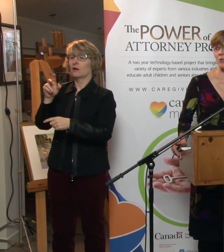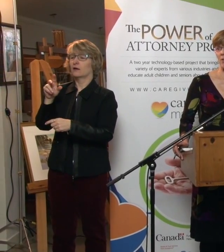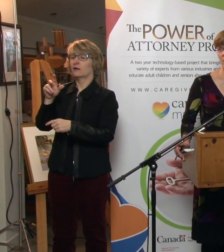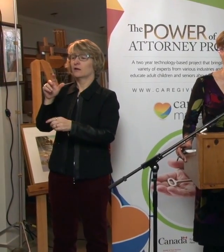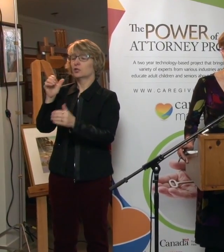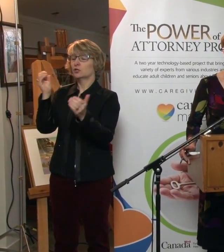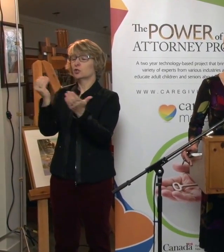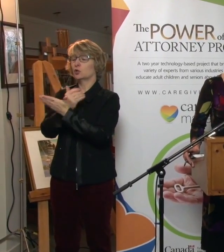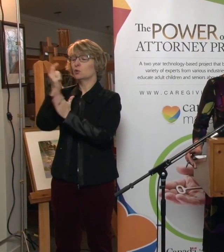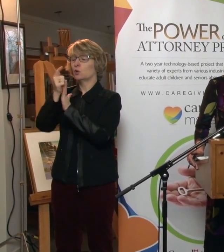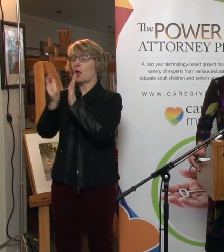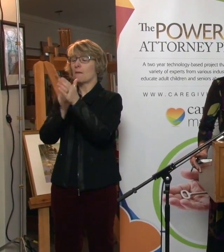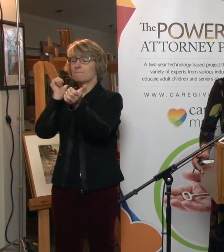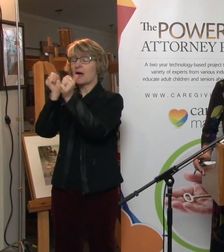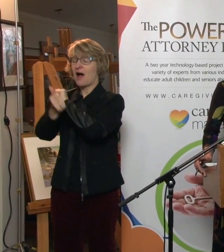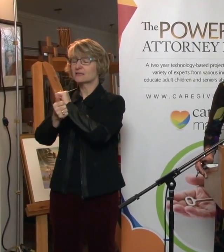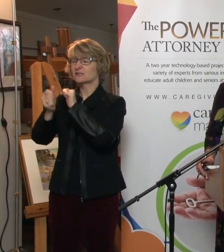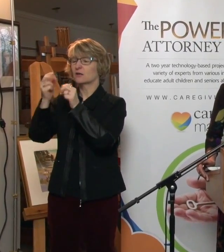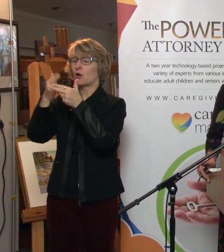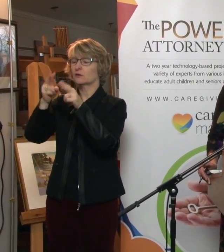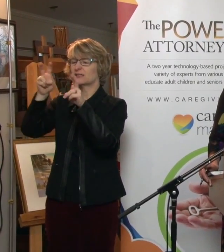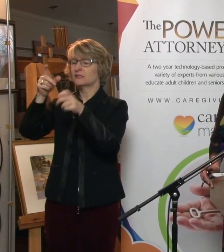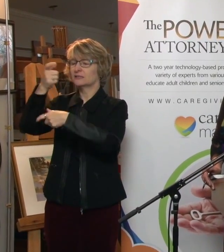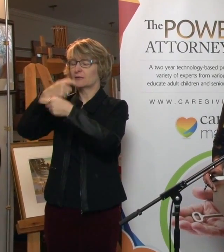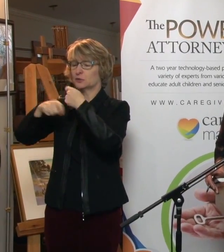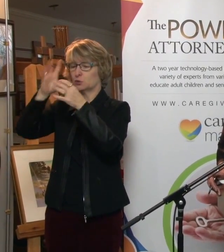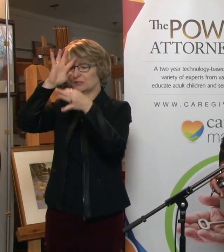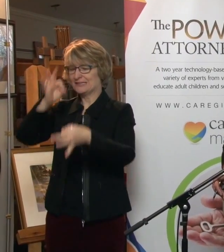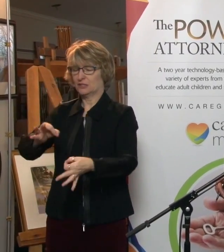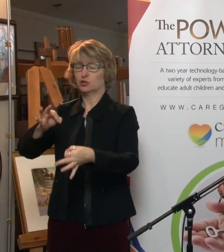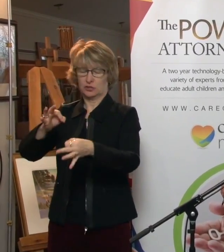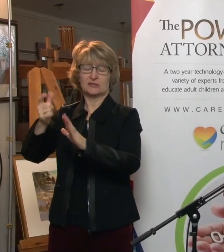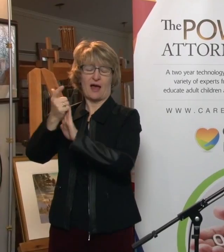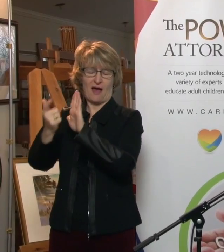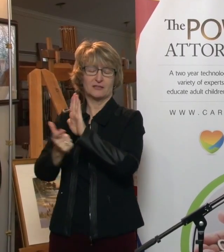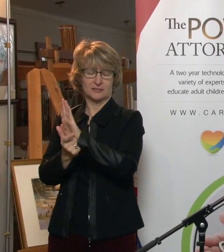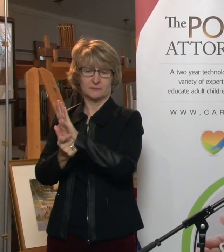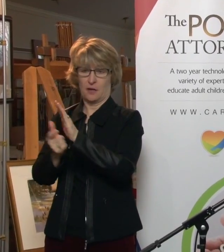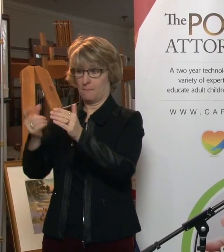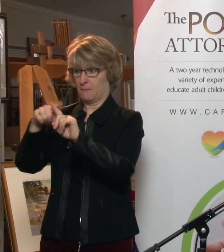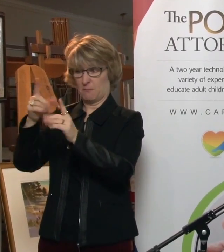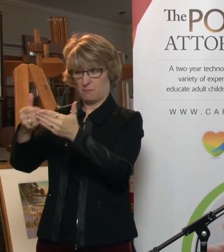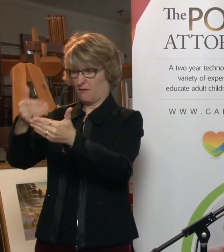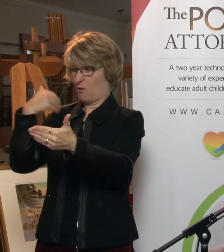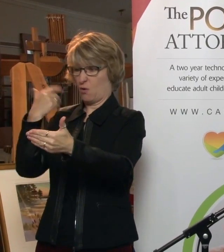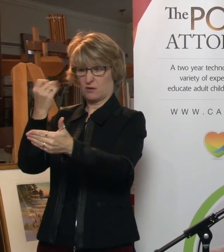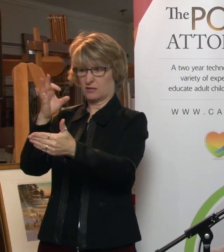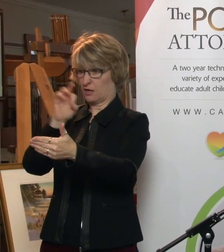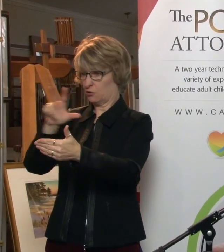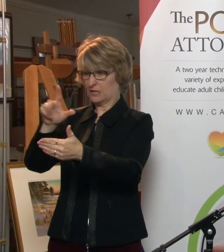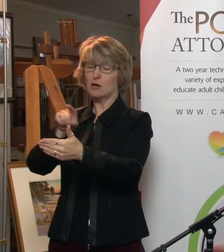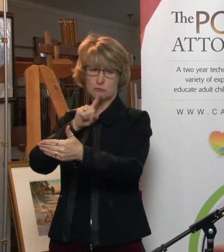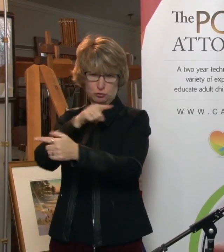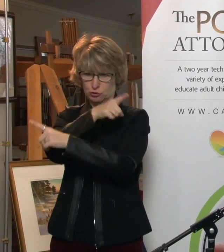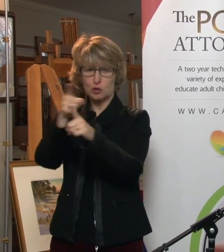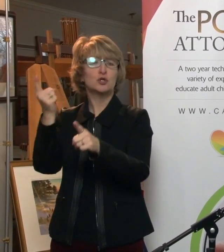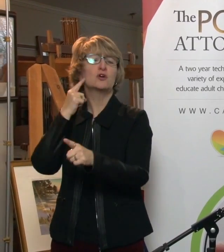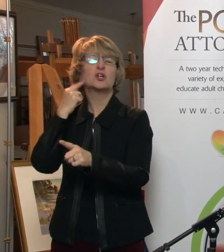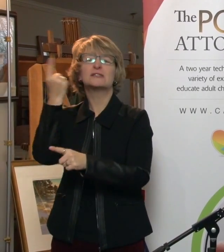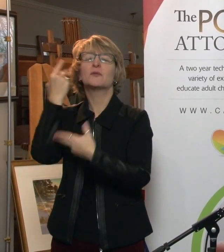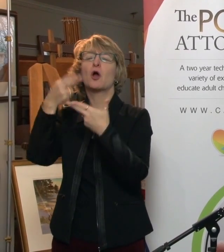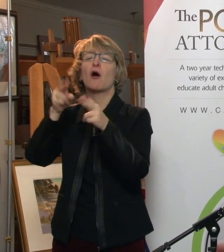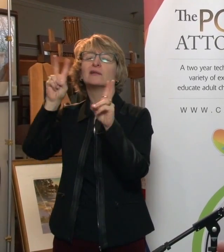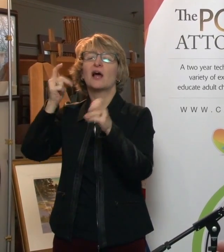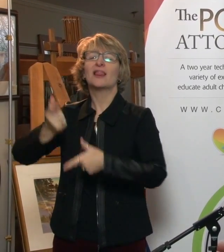Act was introduced, and it updated our old power of attorney legislation. Prior to that, I'm sure many people in this room have heard of living